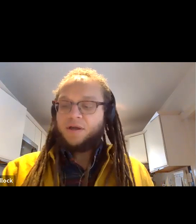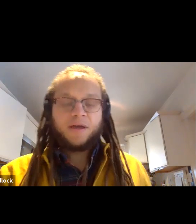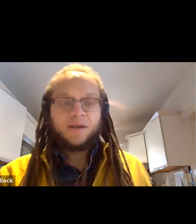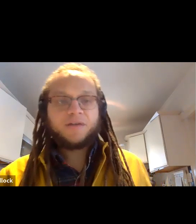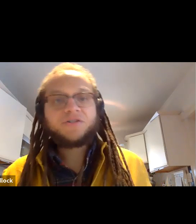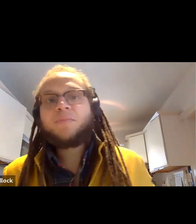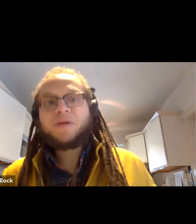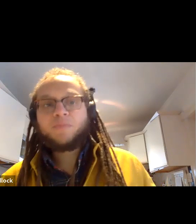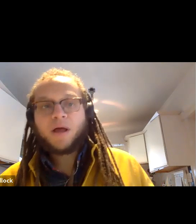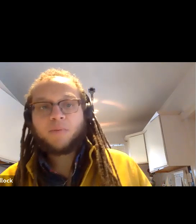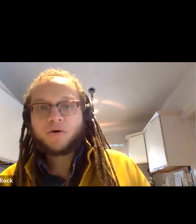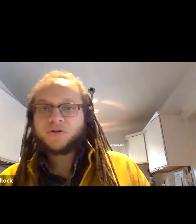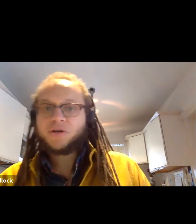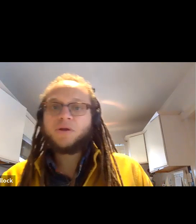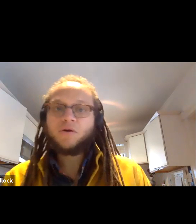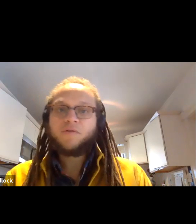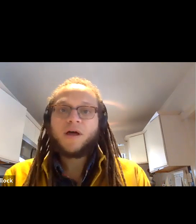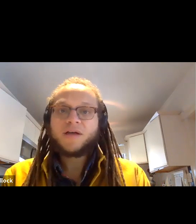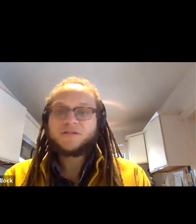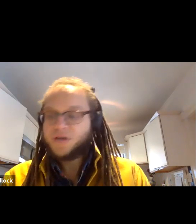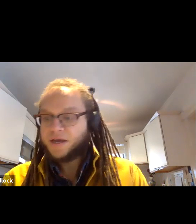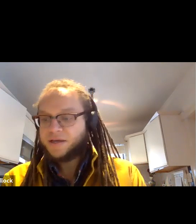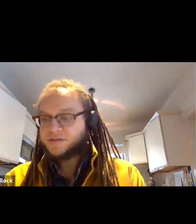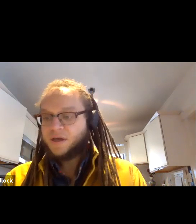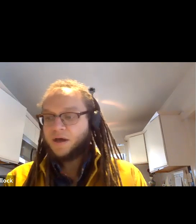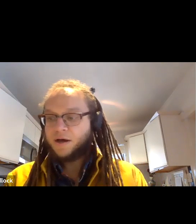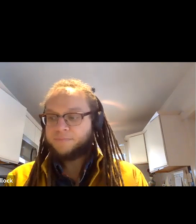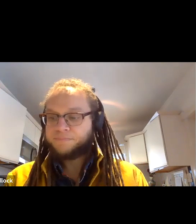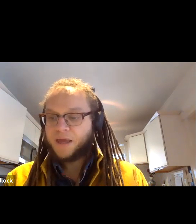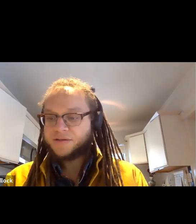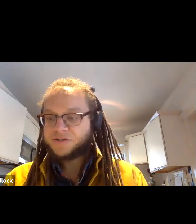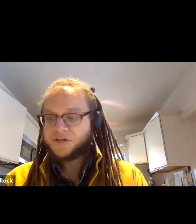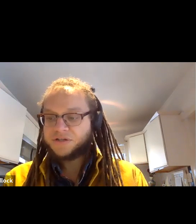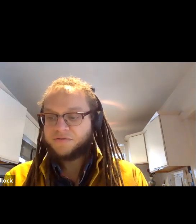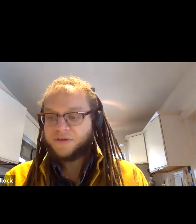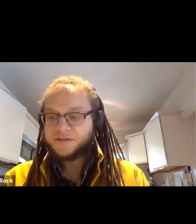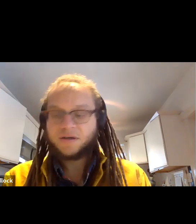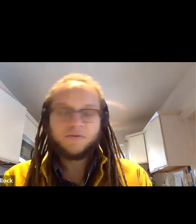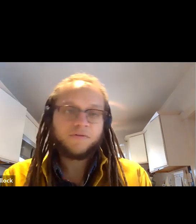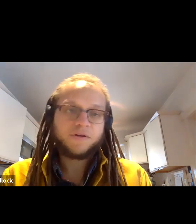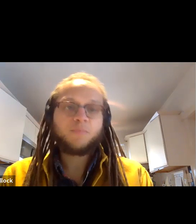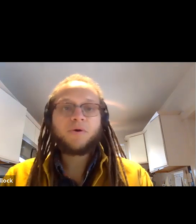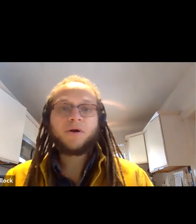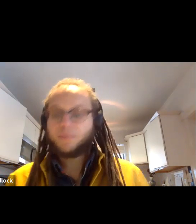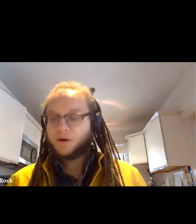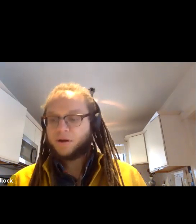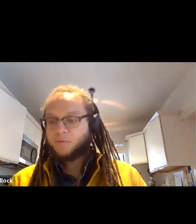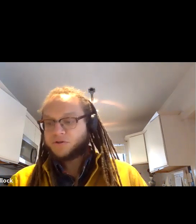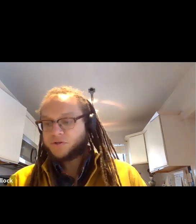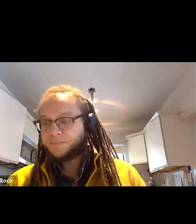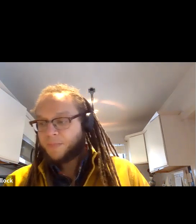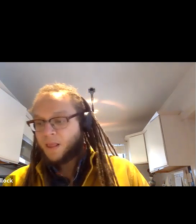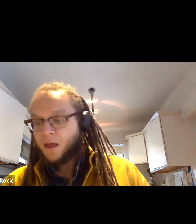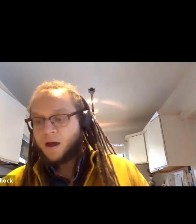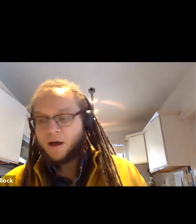that has championed Black poetry and really over the last two decades has changed the face of contemporary American